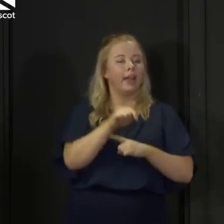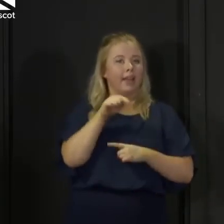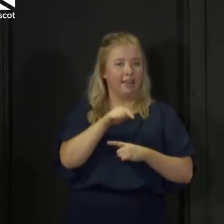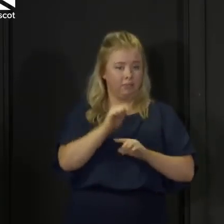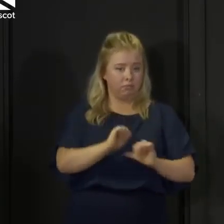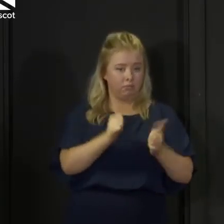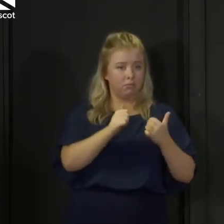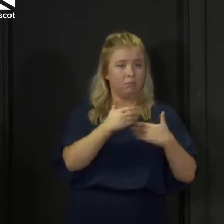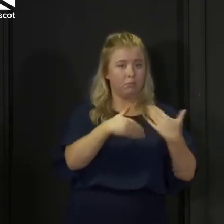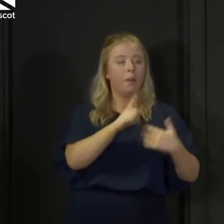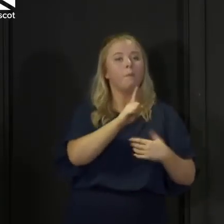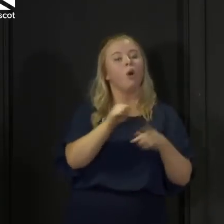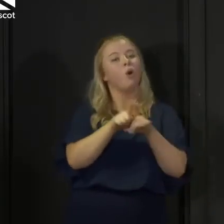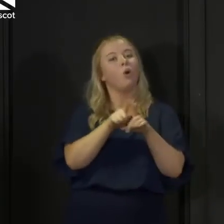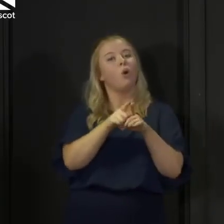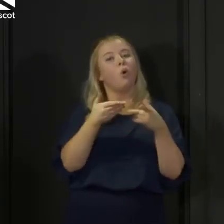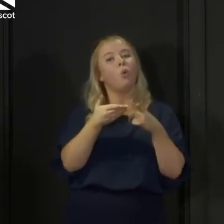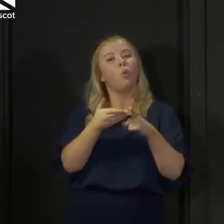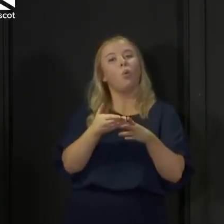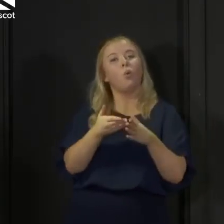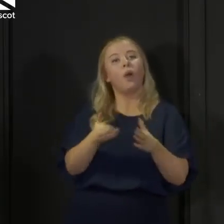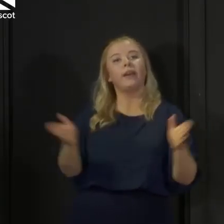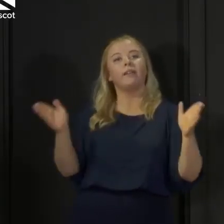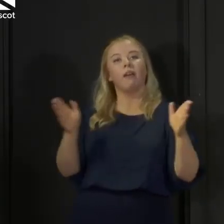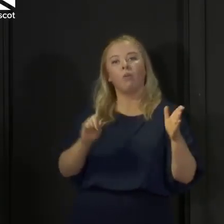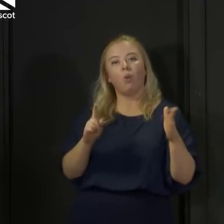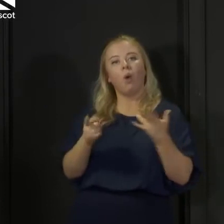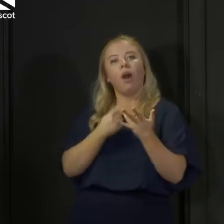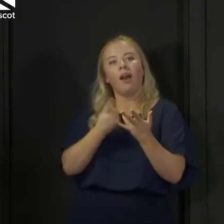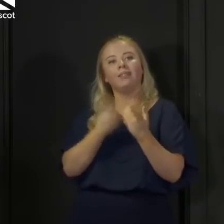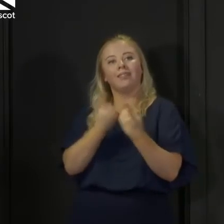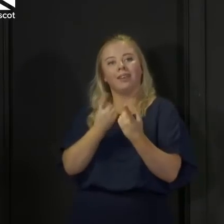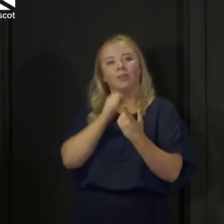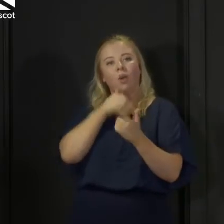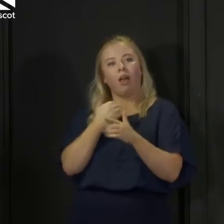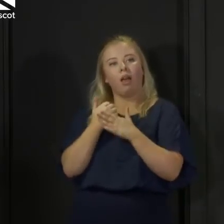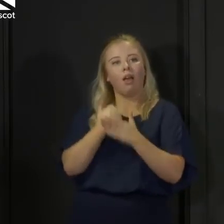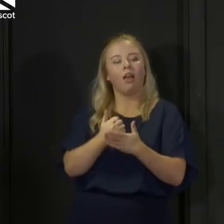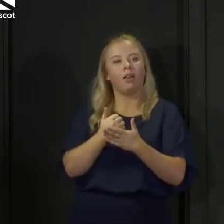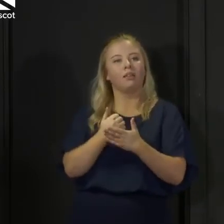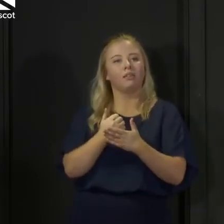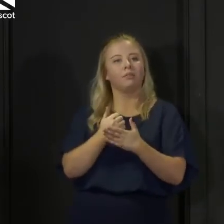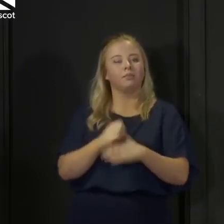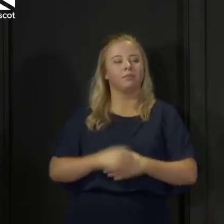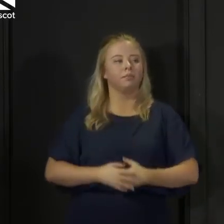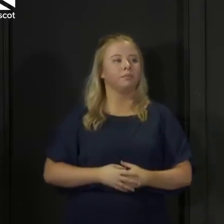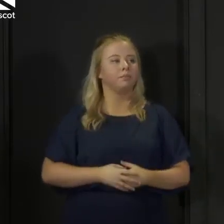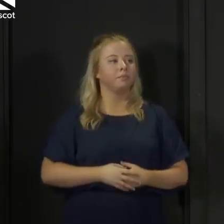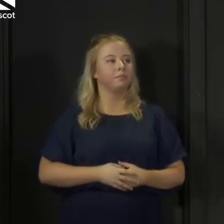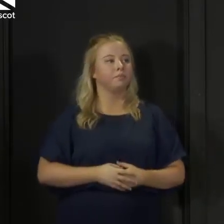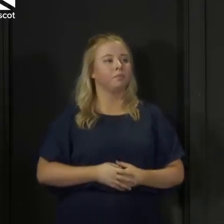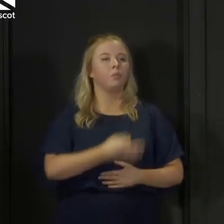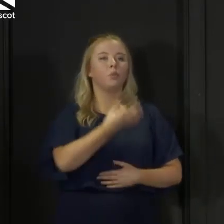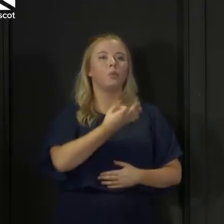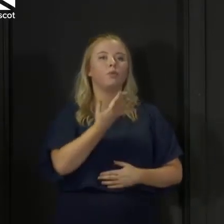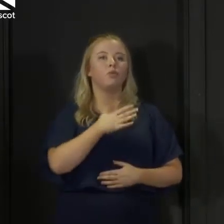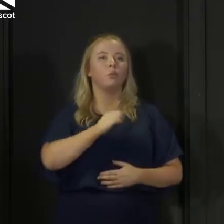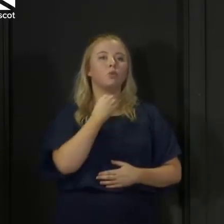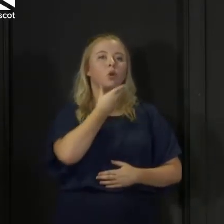terms, but also in the wider context of that overall fight against the virus. Scott McNabb from the Scotsman.